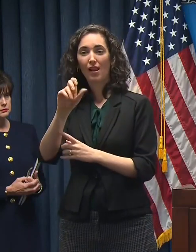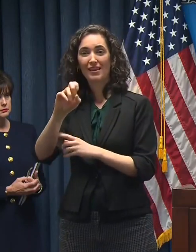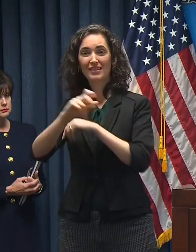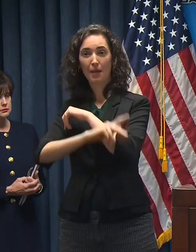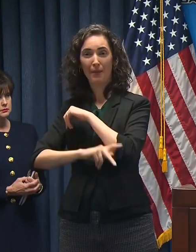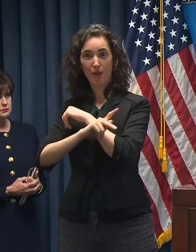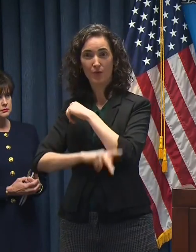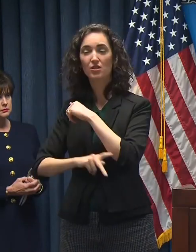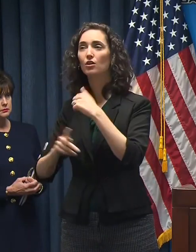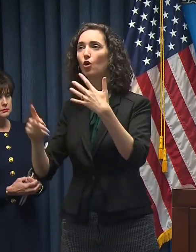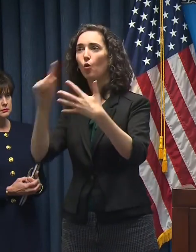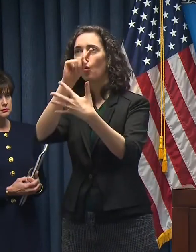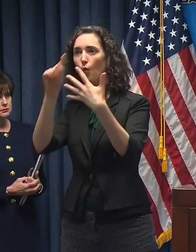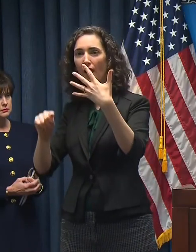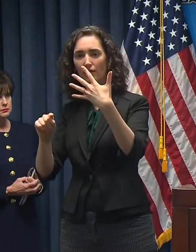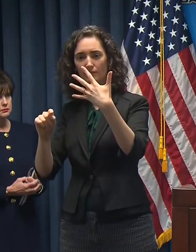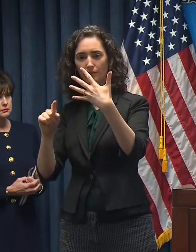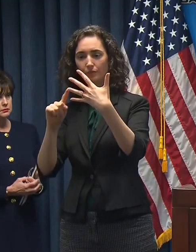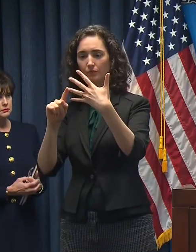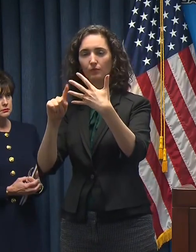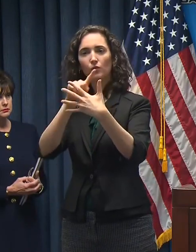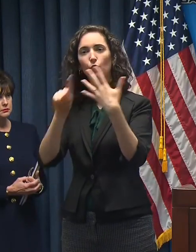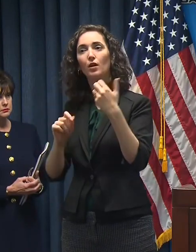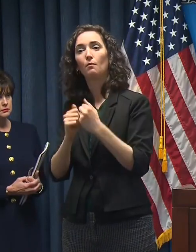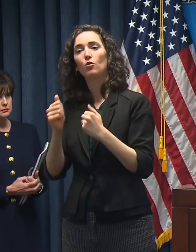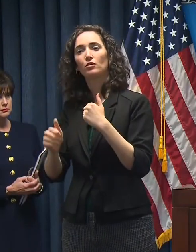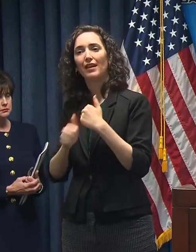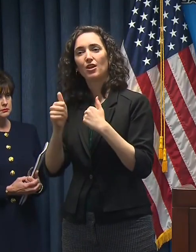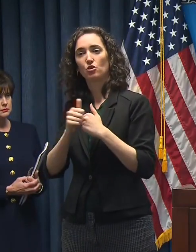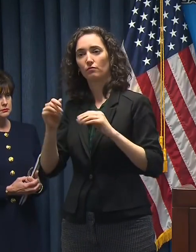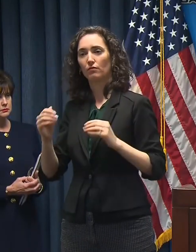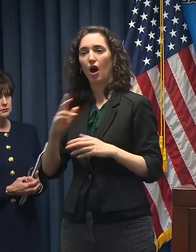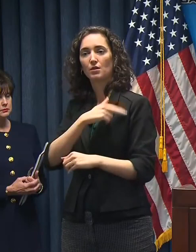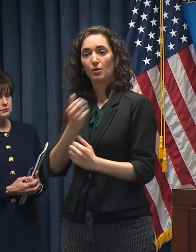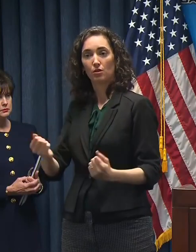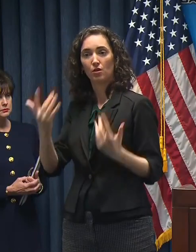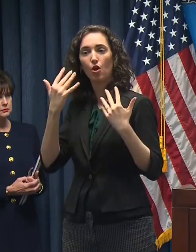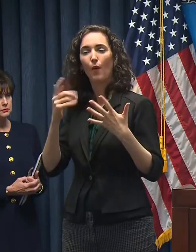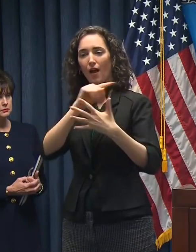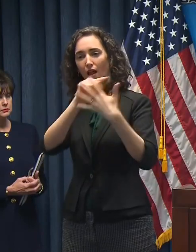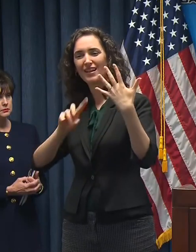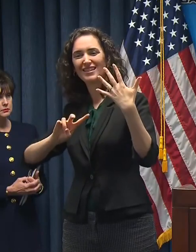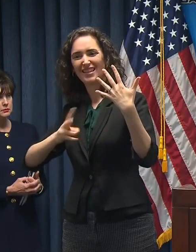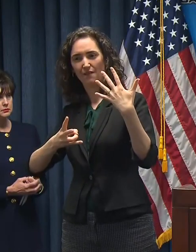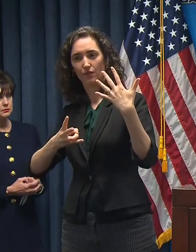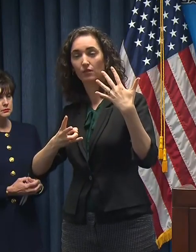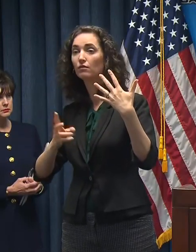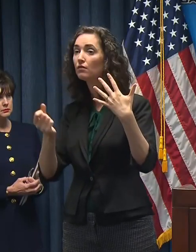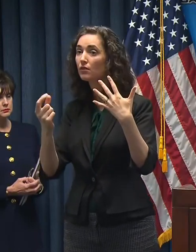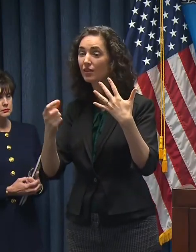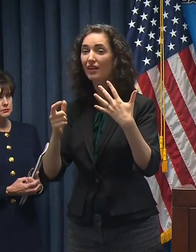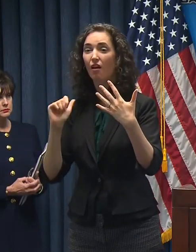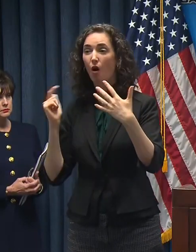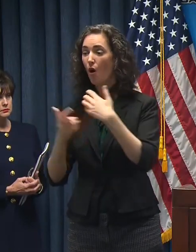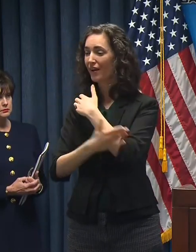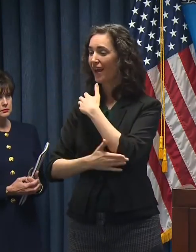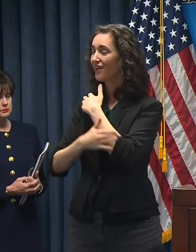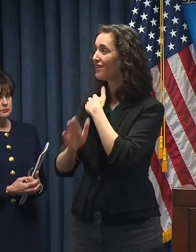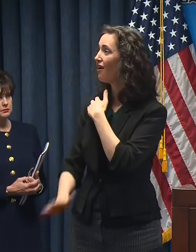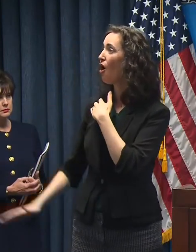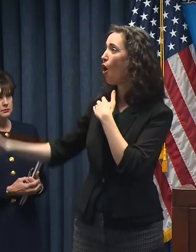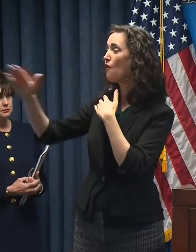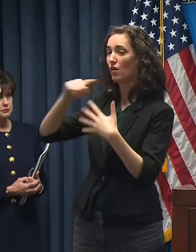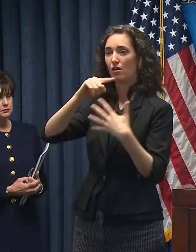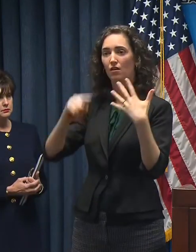near the seventh largest parish or county in the country by population. And I can